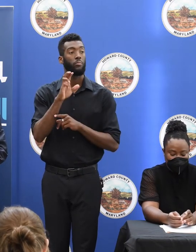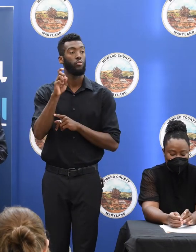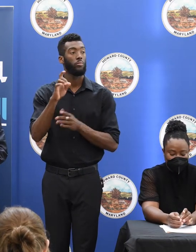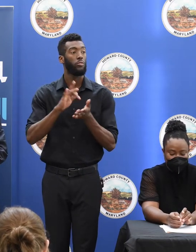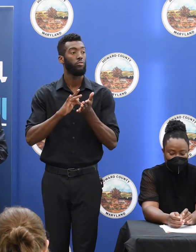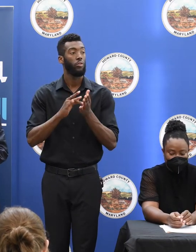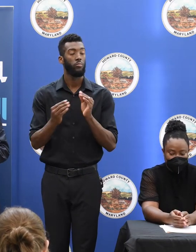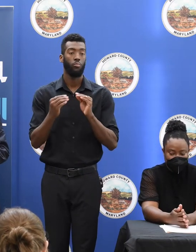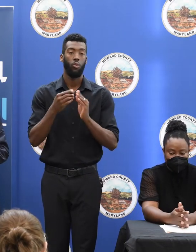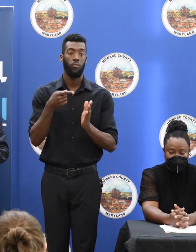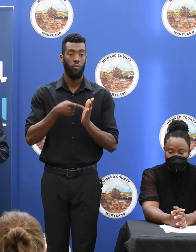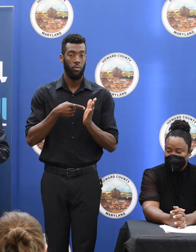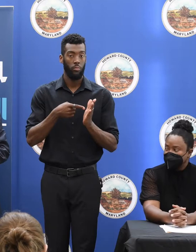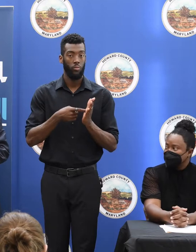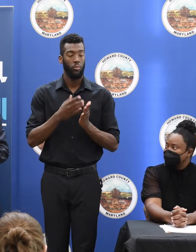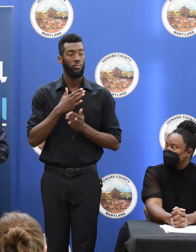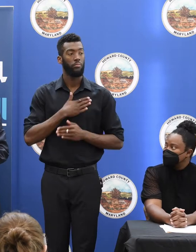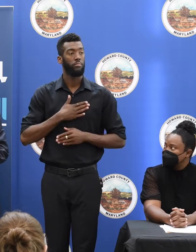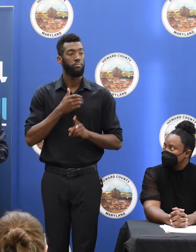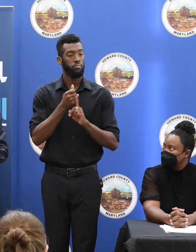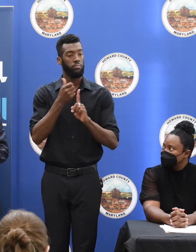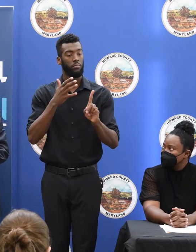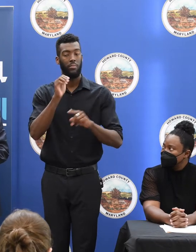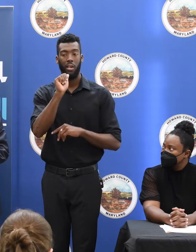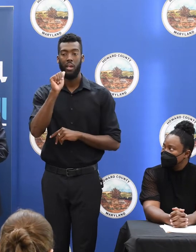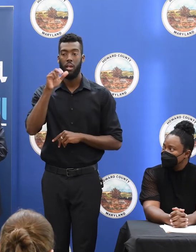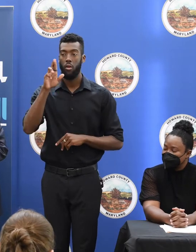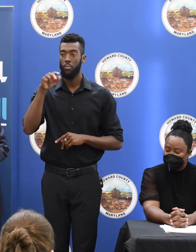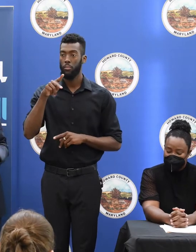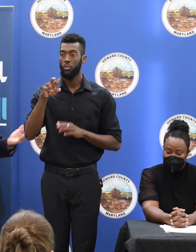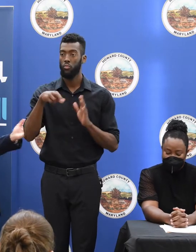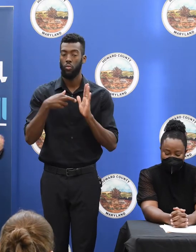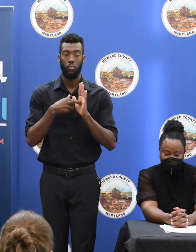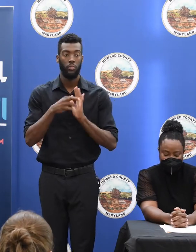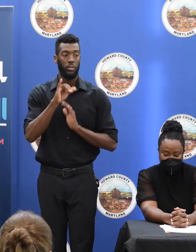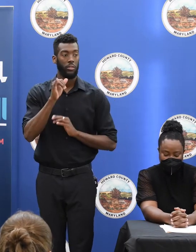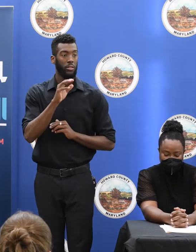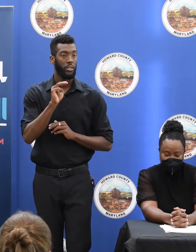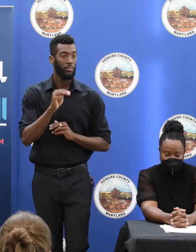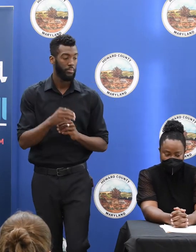Maryland and across the country, to talk with us a little bit about the AERP's role. Jim.